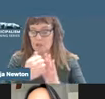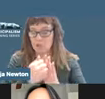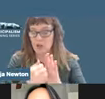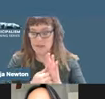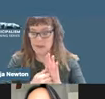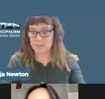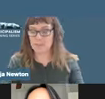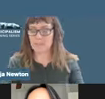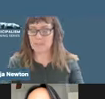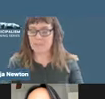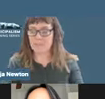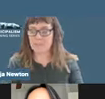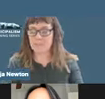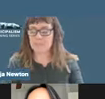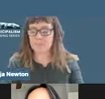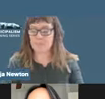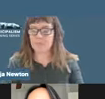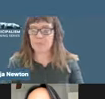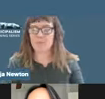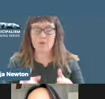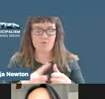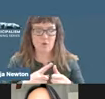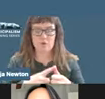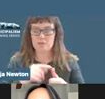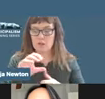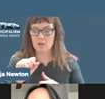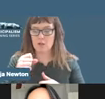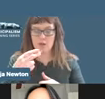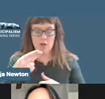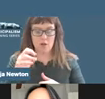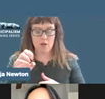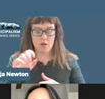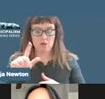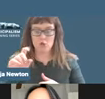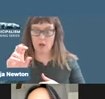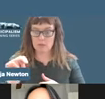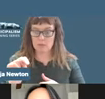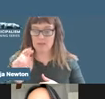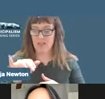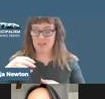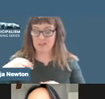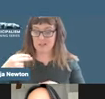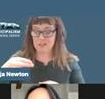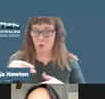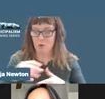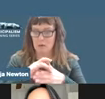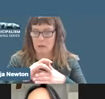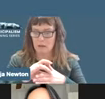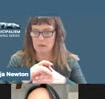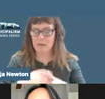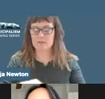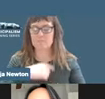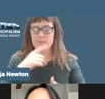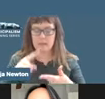So first we will have Sheldon Stormquist giving historical context, and then that will be followed by